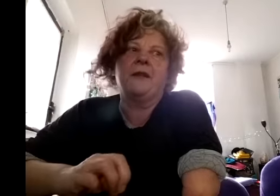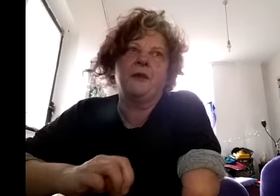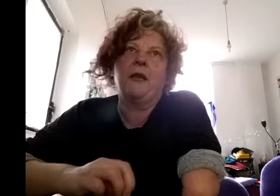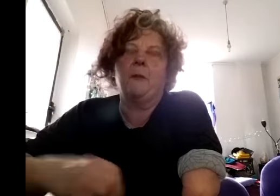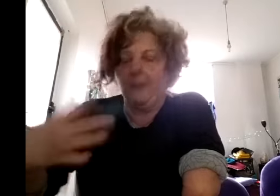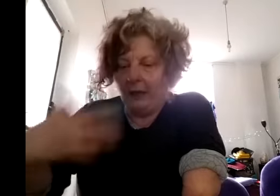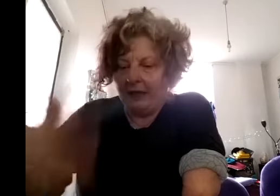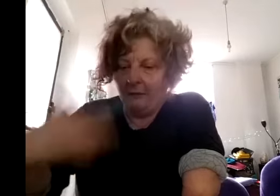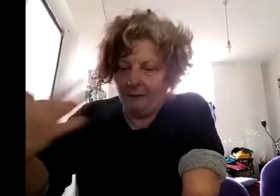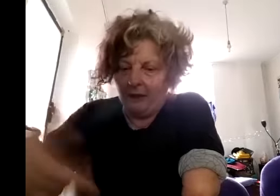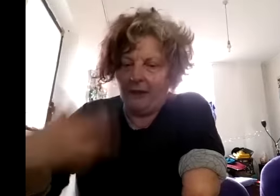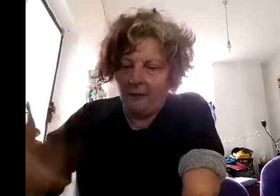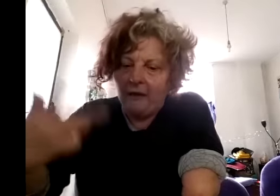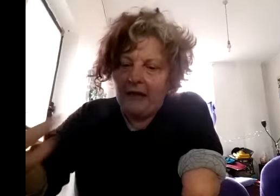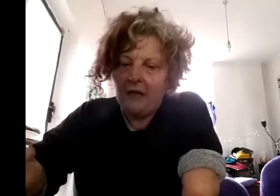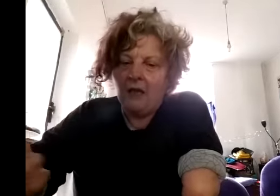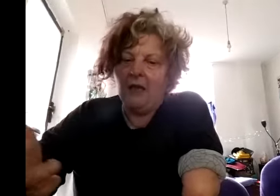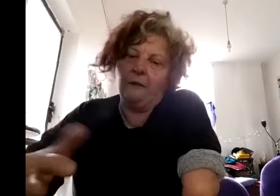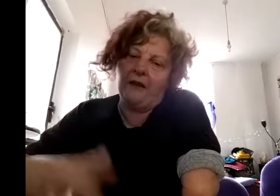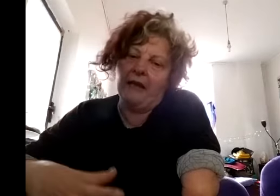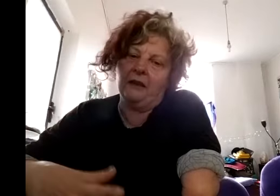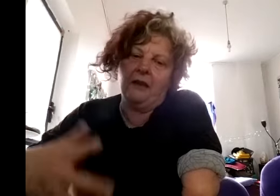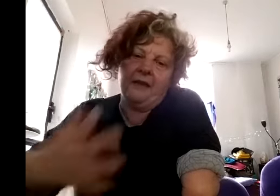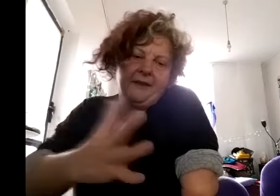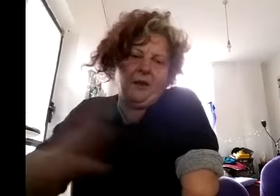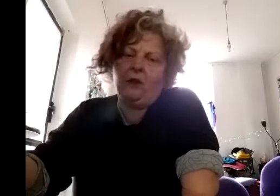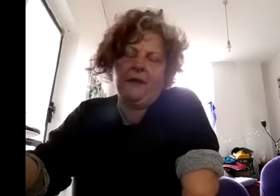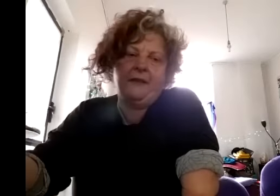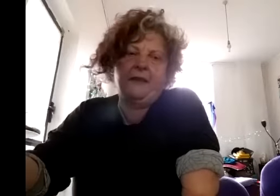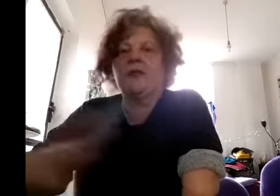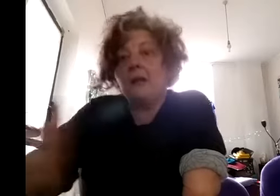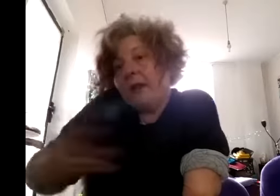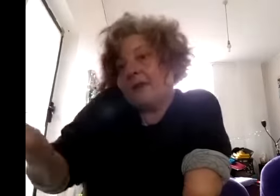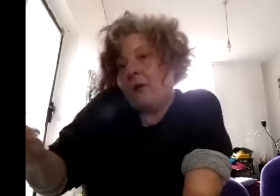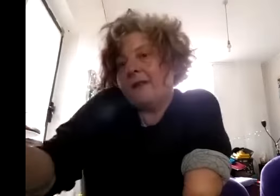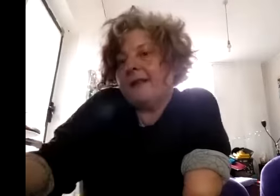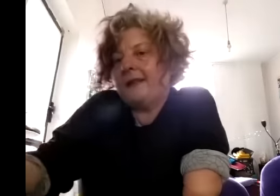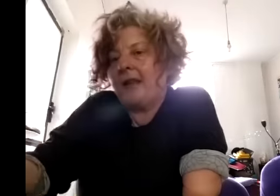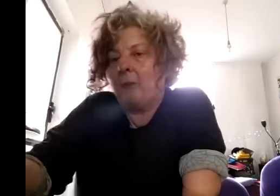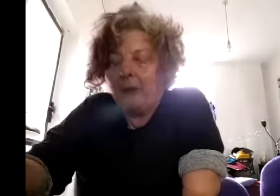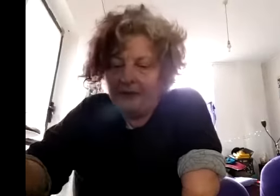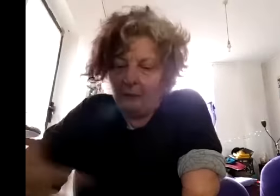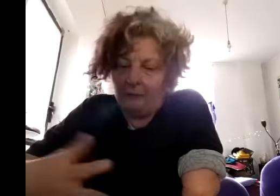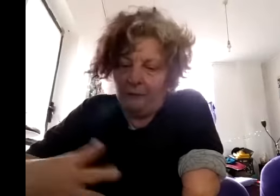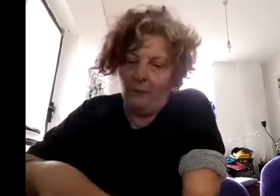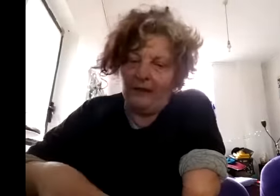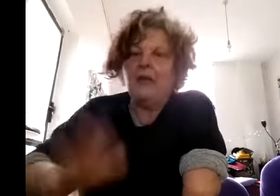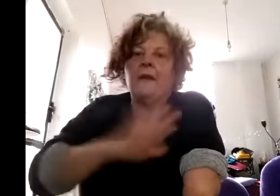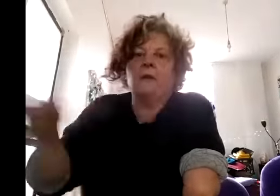talking about the breakup of a love affair and for that he's i don't think he's i mean he's obviously disabled that particular performer but there was